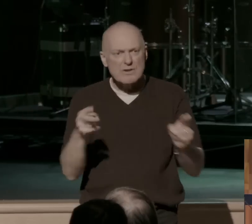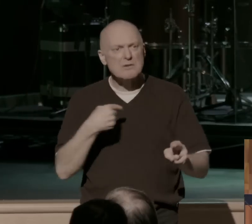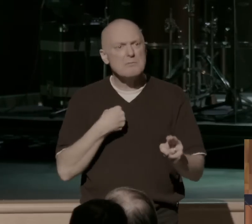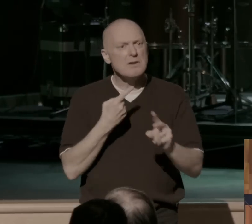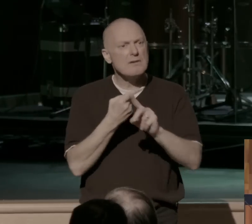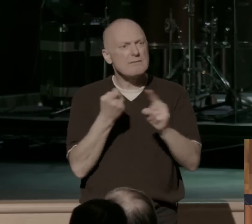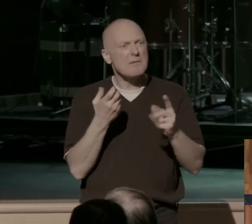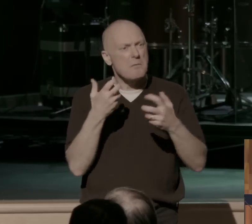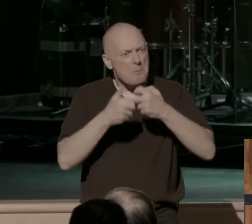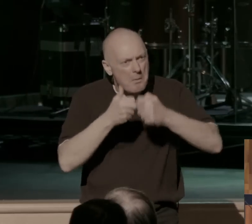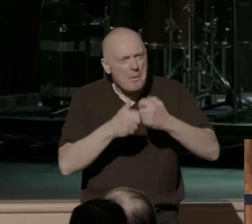ultimate freedom.